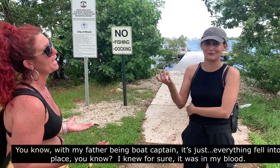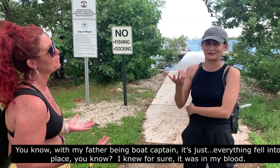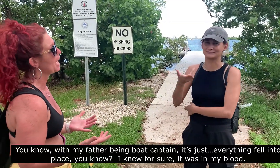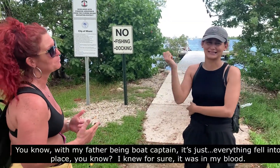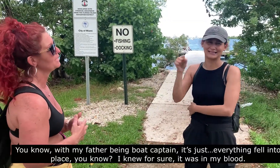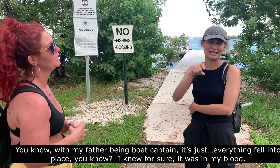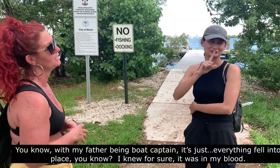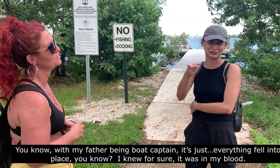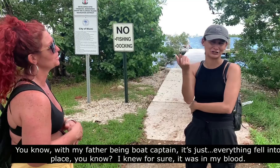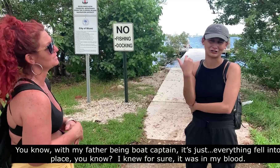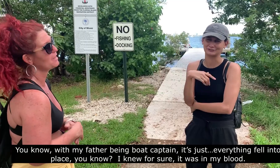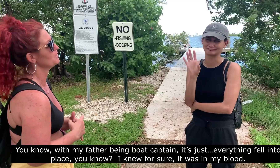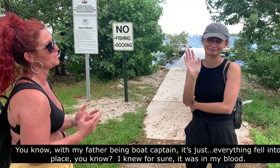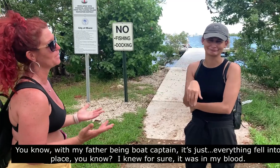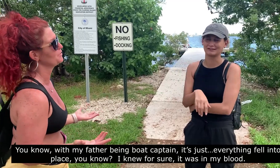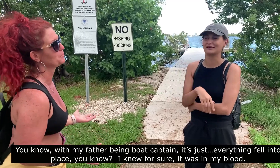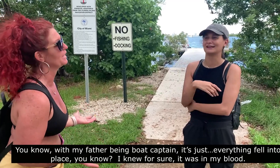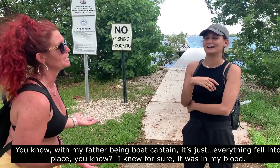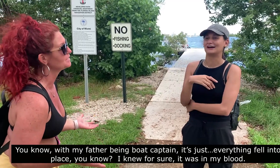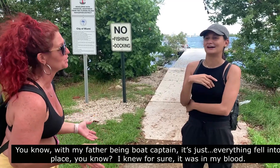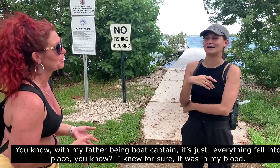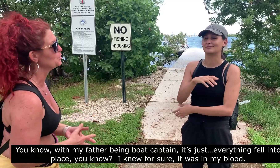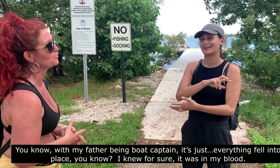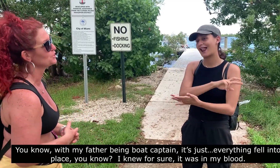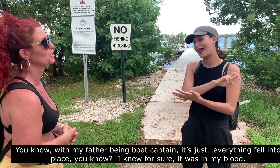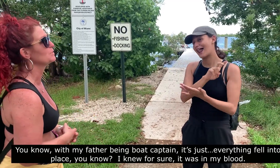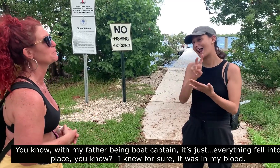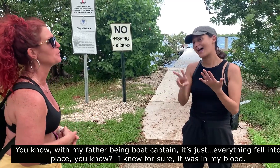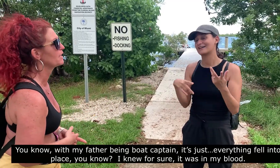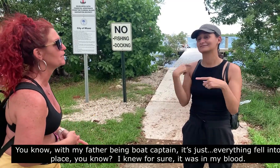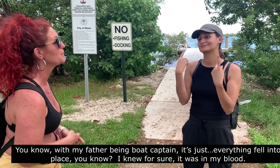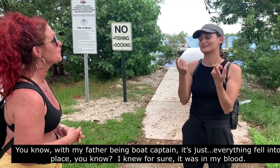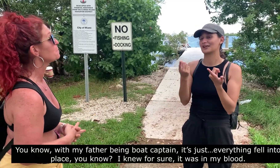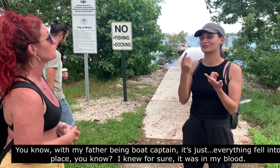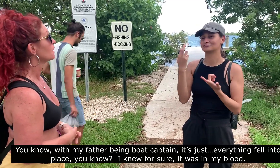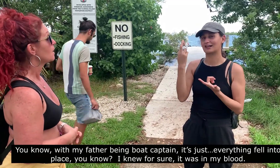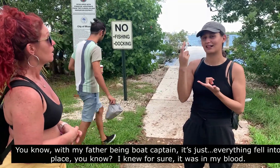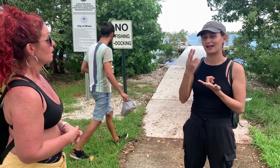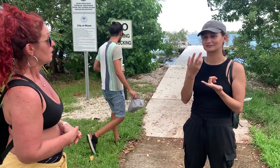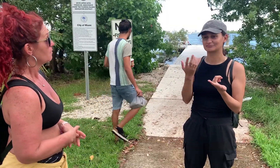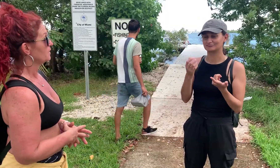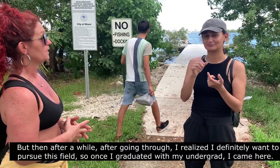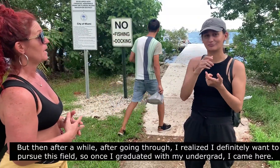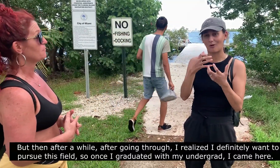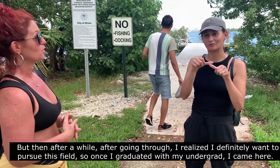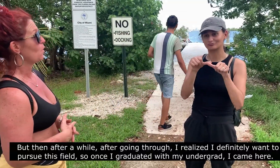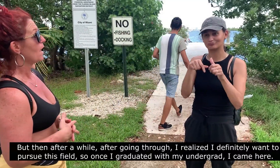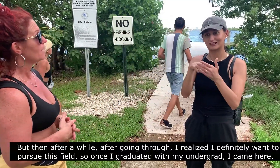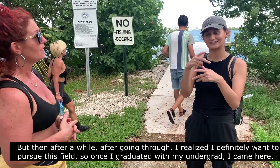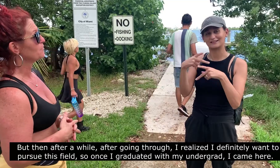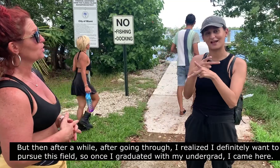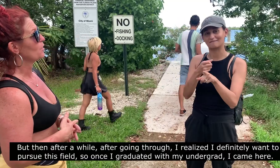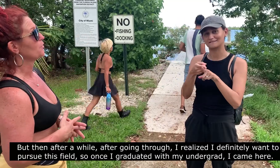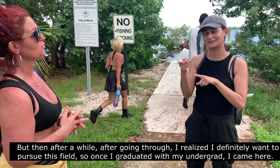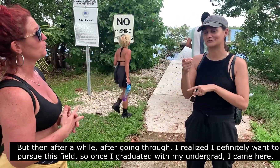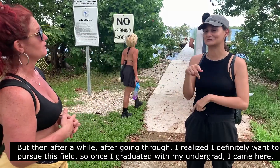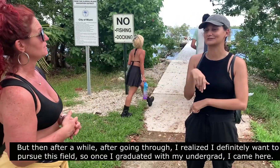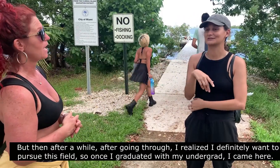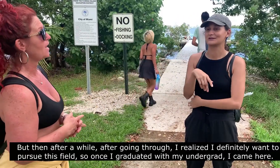captain, it's just everything fell into place. You know, I knew for sure it was in my blood. But then after a while, after going through, I